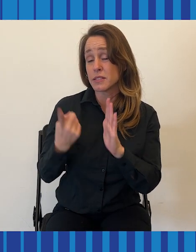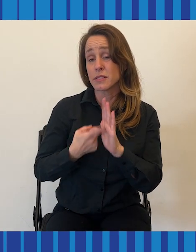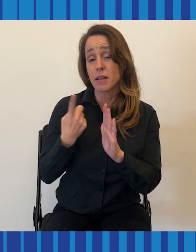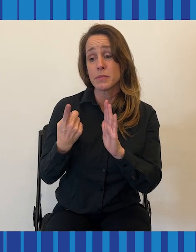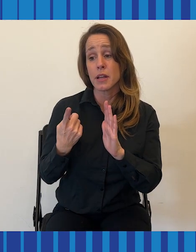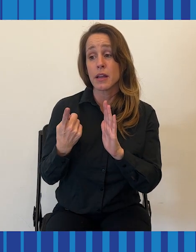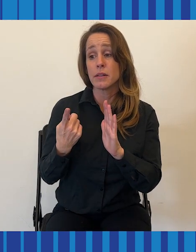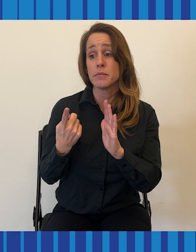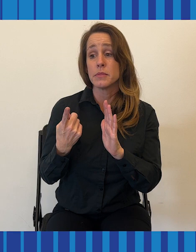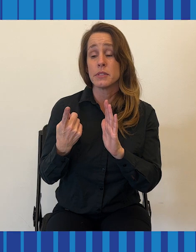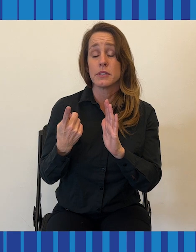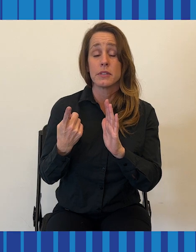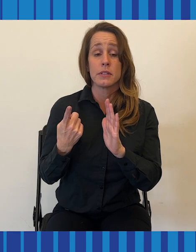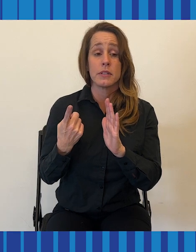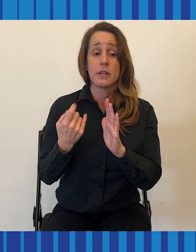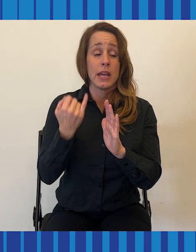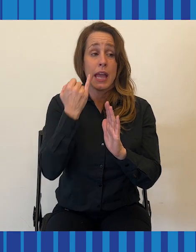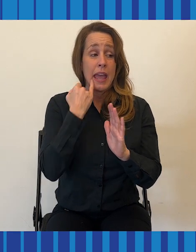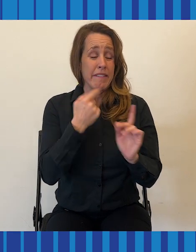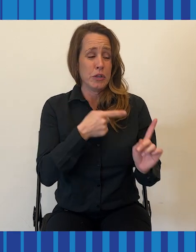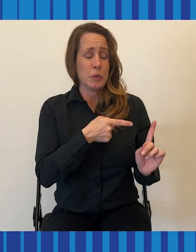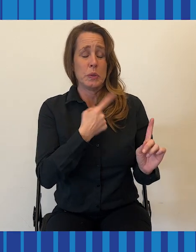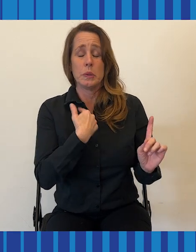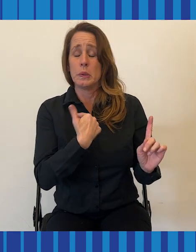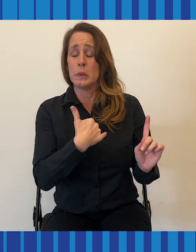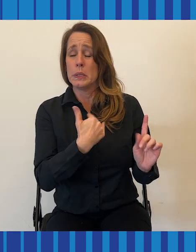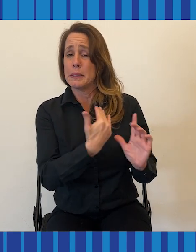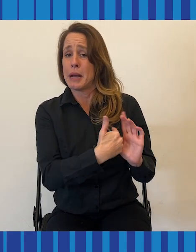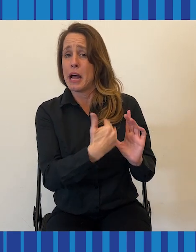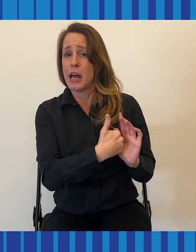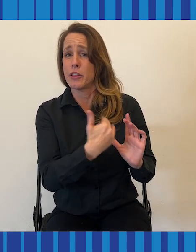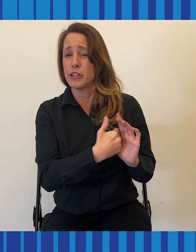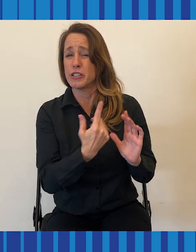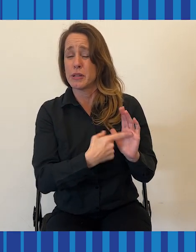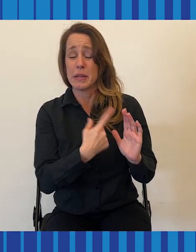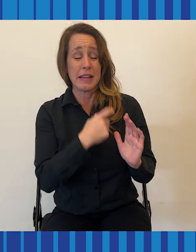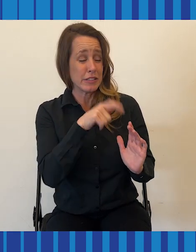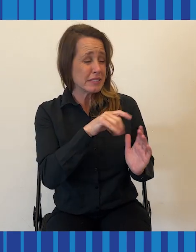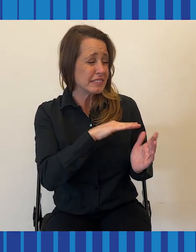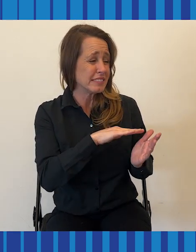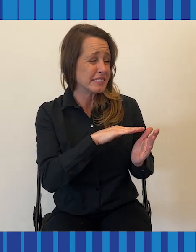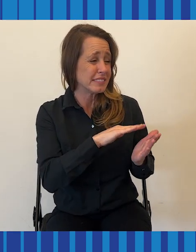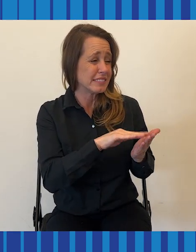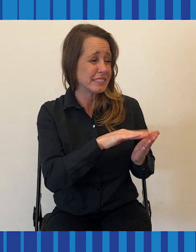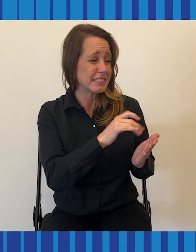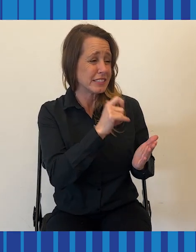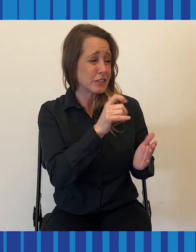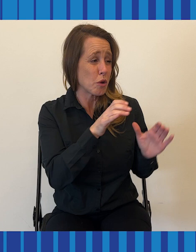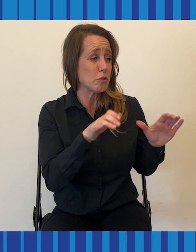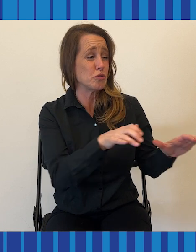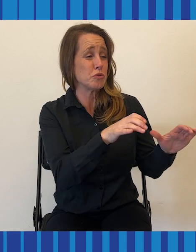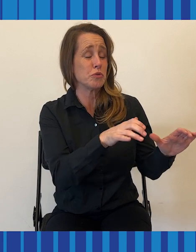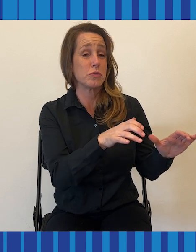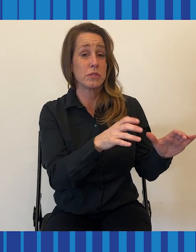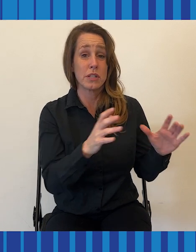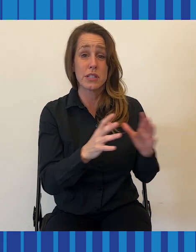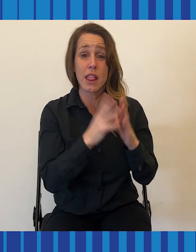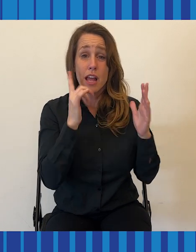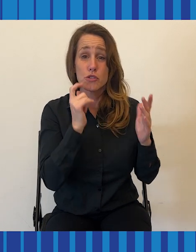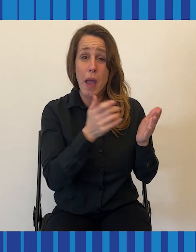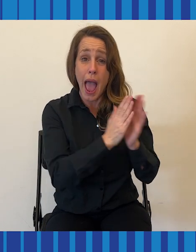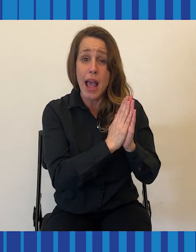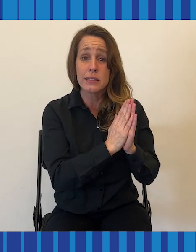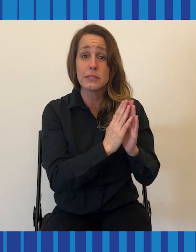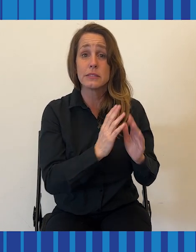We sometimes have to ask people to not do something if they want us to be around. And